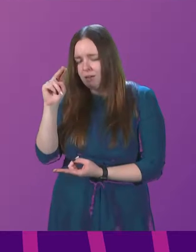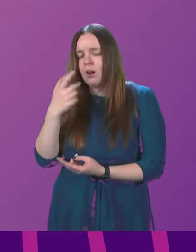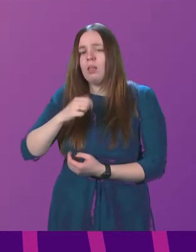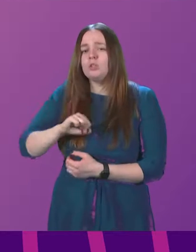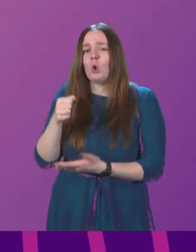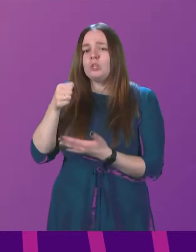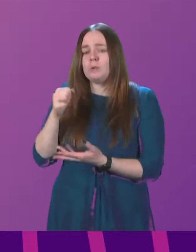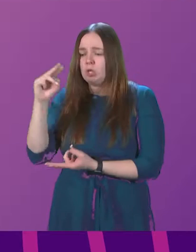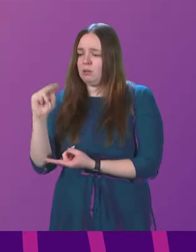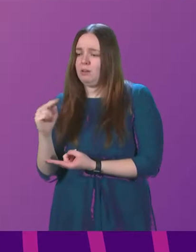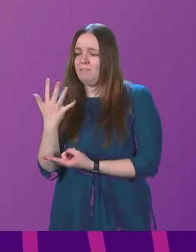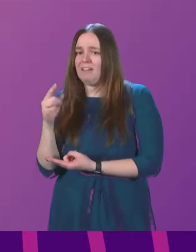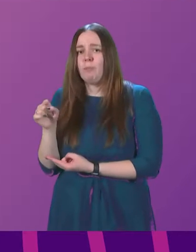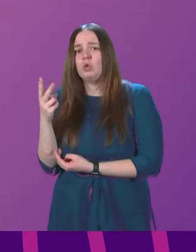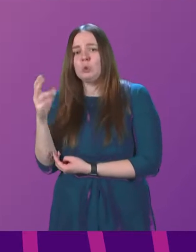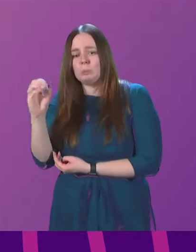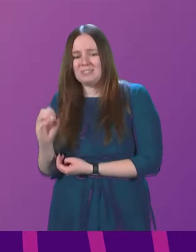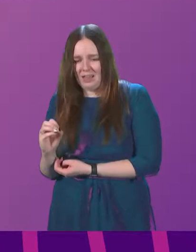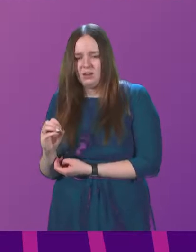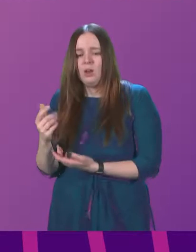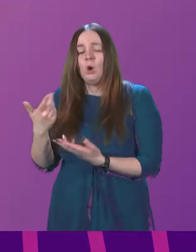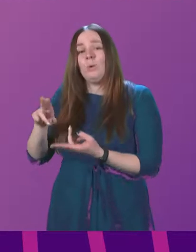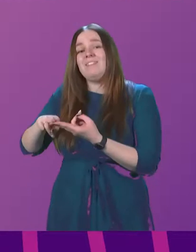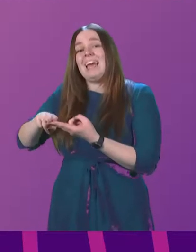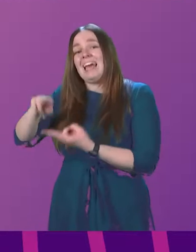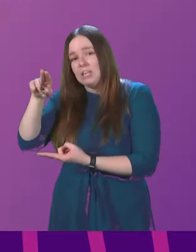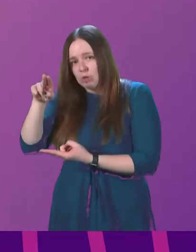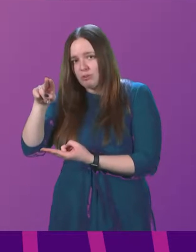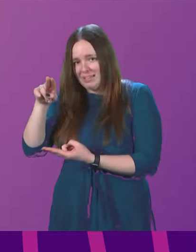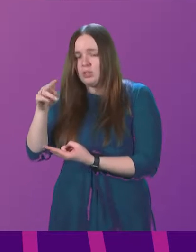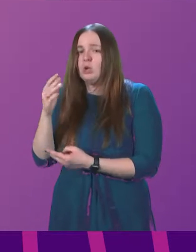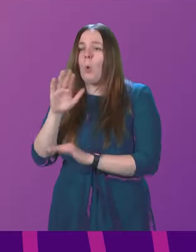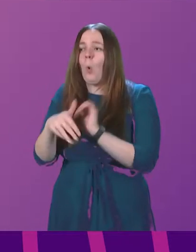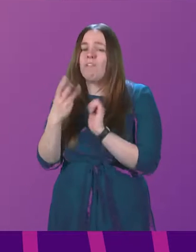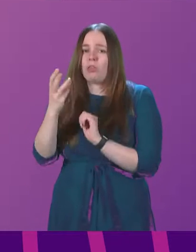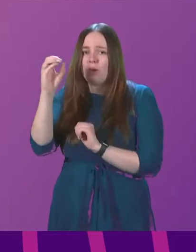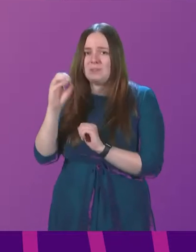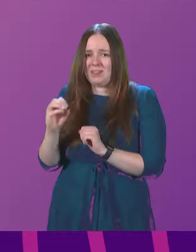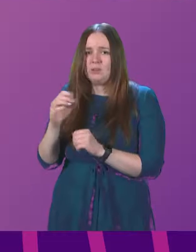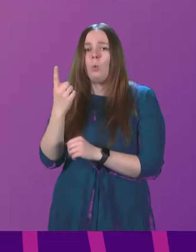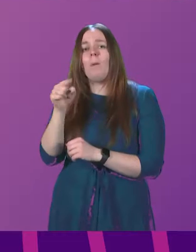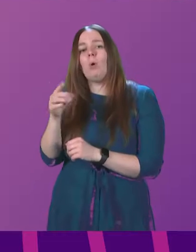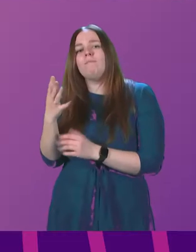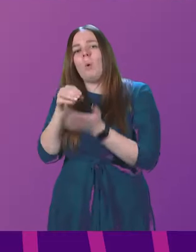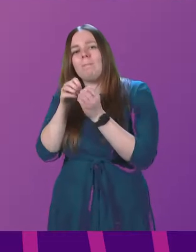The Scottish budget has reduced by 5.2%. We have increased the budget to the police by over 3% to £1.4 billion,